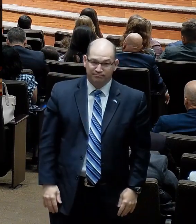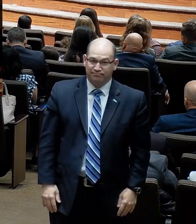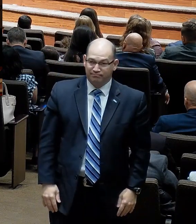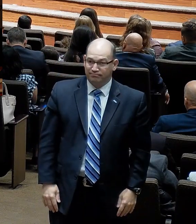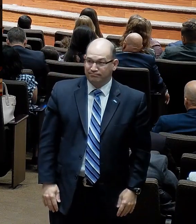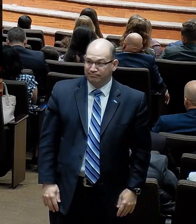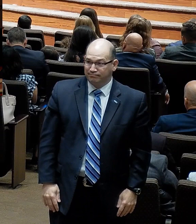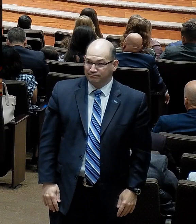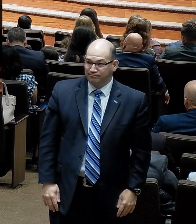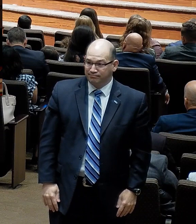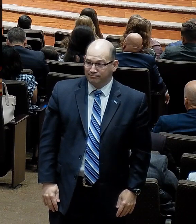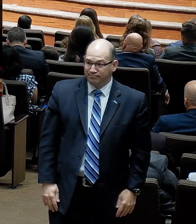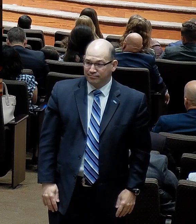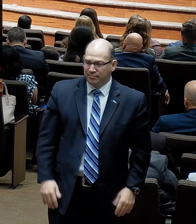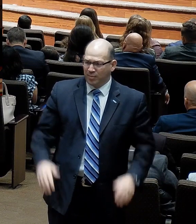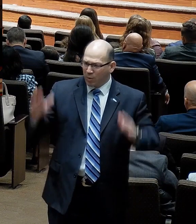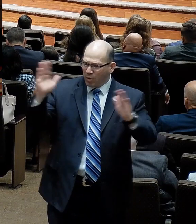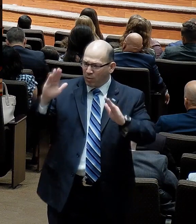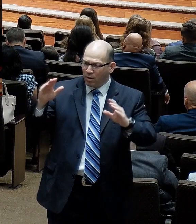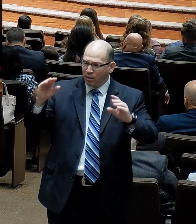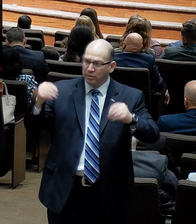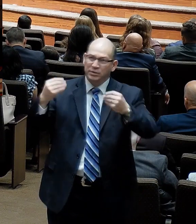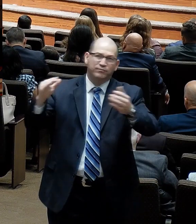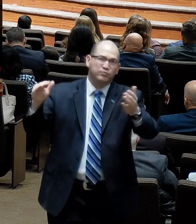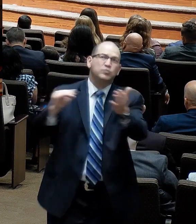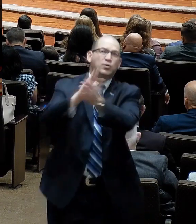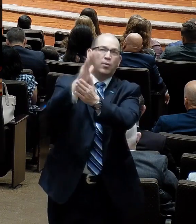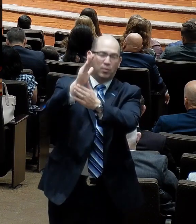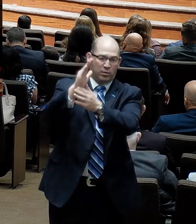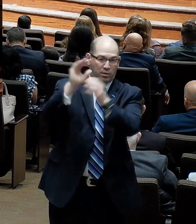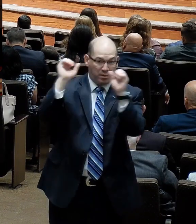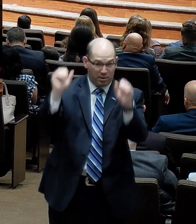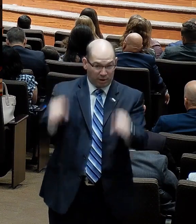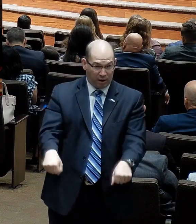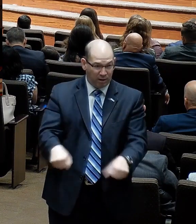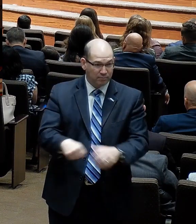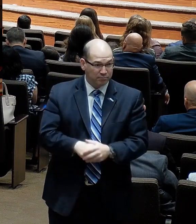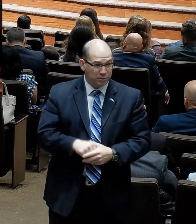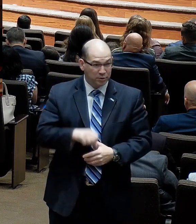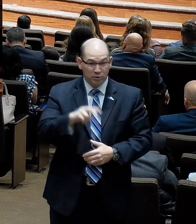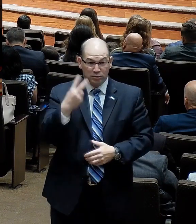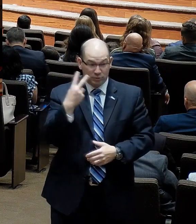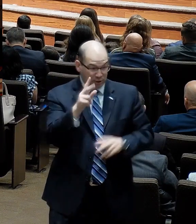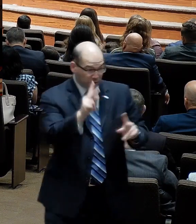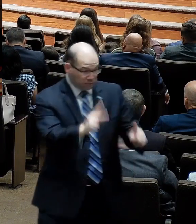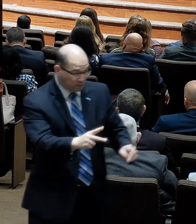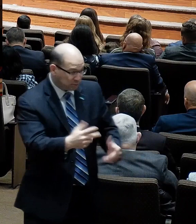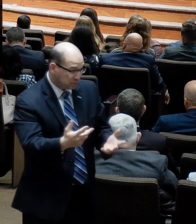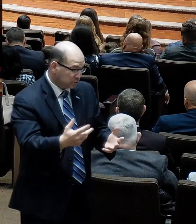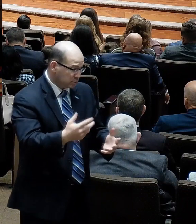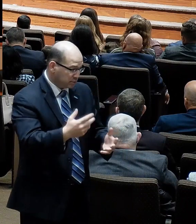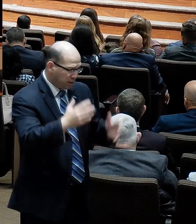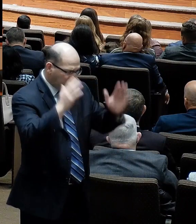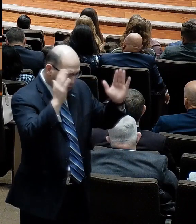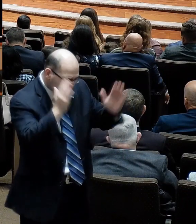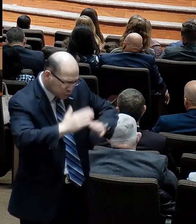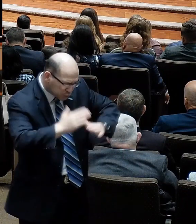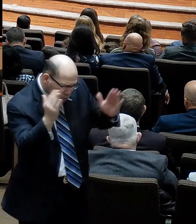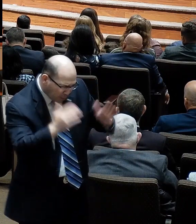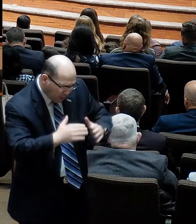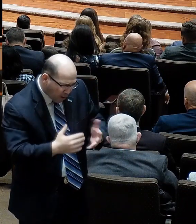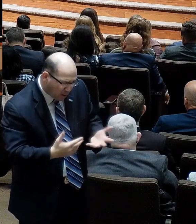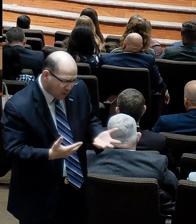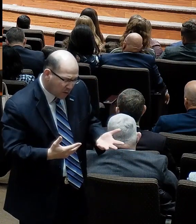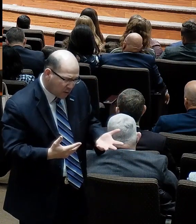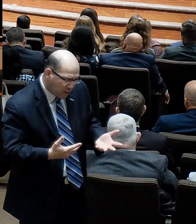Trials can glorify our God. When you see others face a trial like a Christian, I'm sorry, when others see you face a trial like a Christian and they see